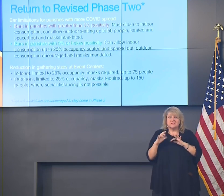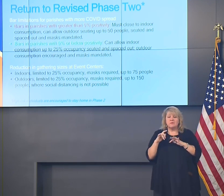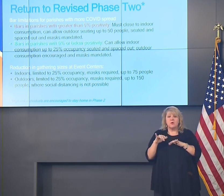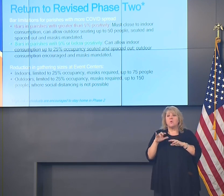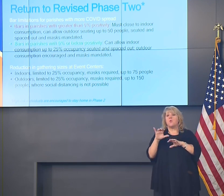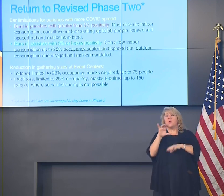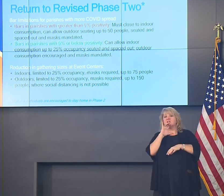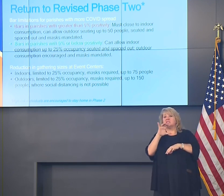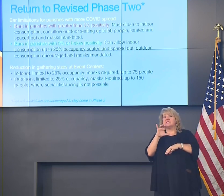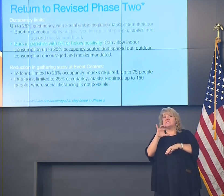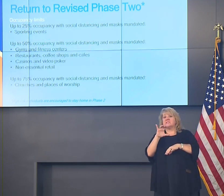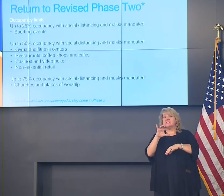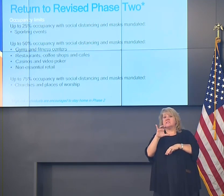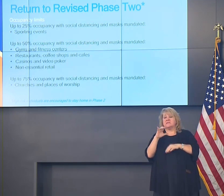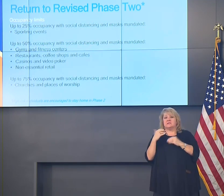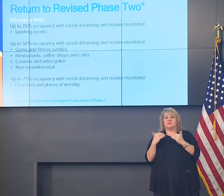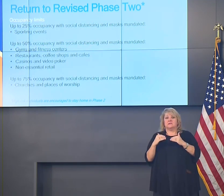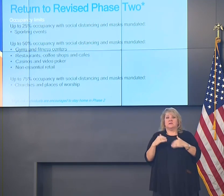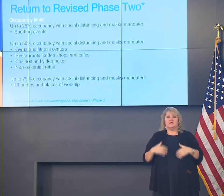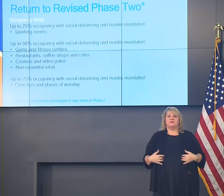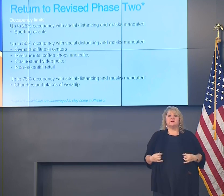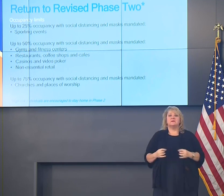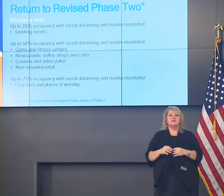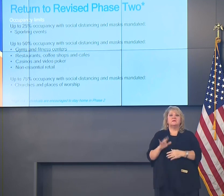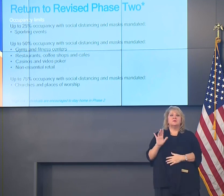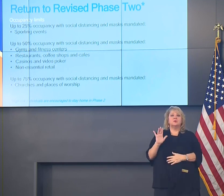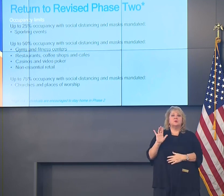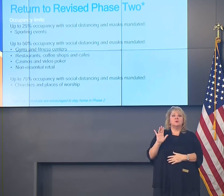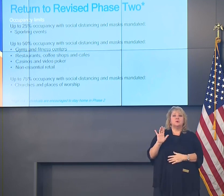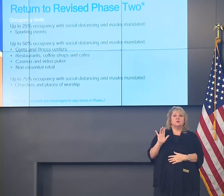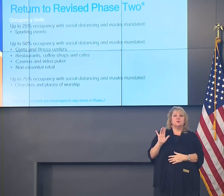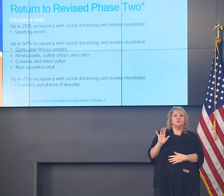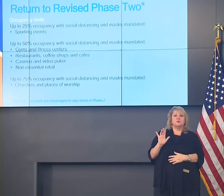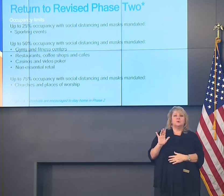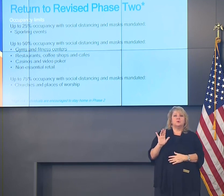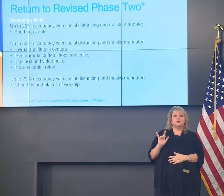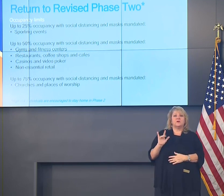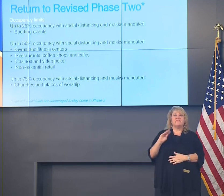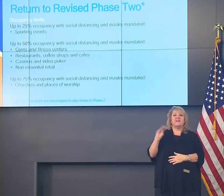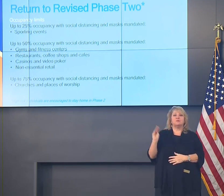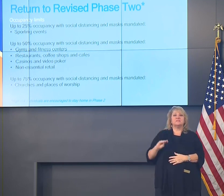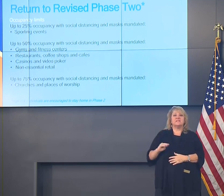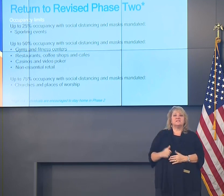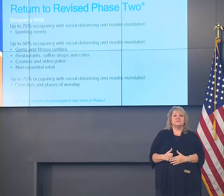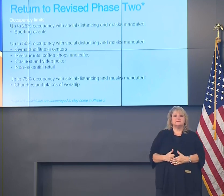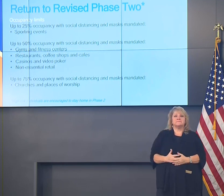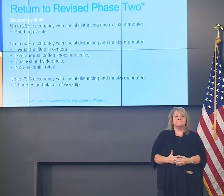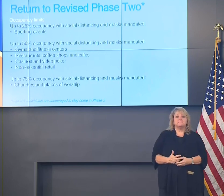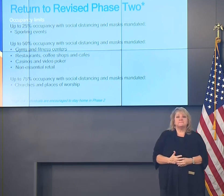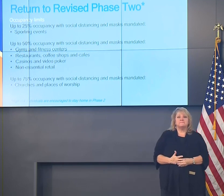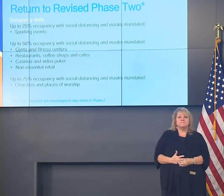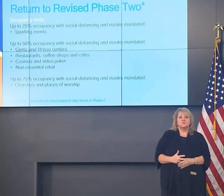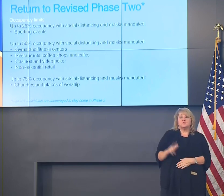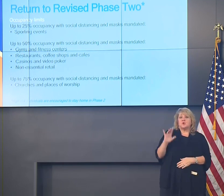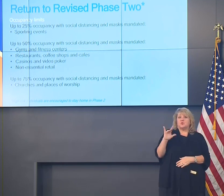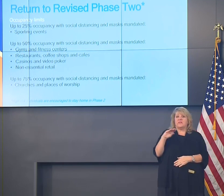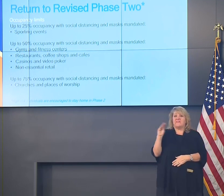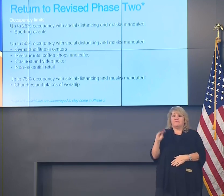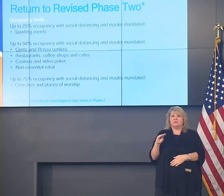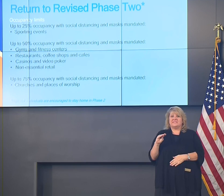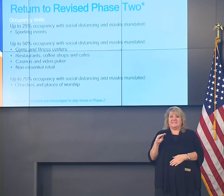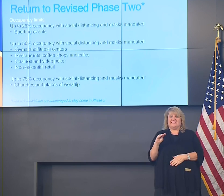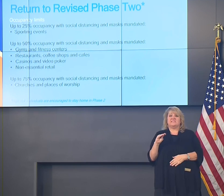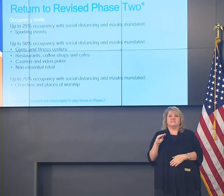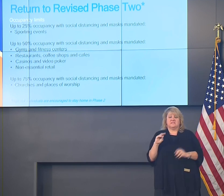and required. And by the way, that's something that we need to make sure that we're communicating effectively. Of